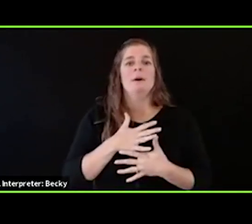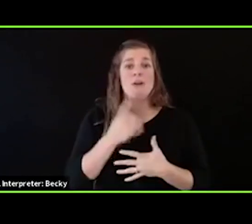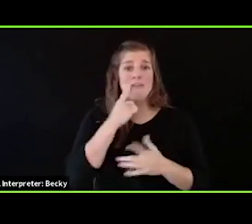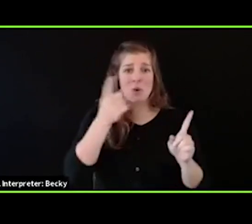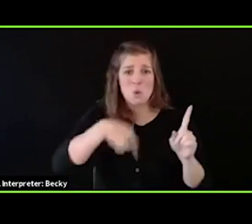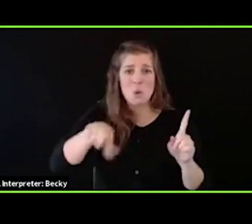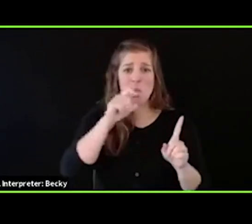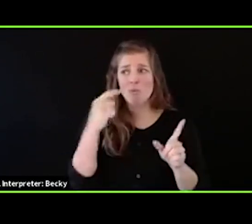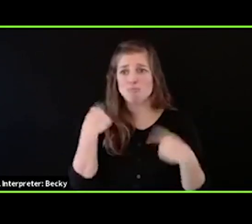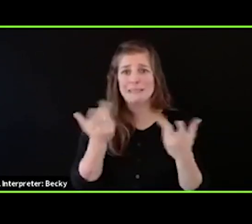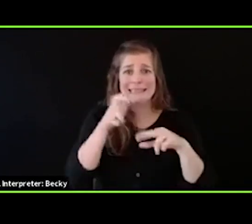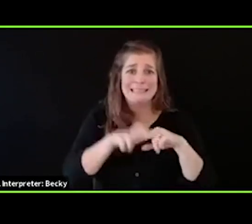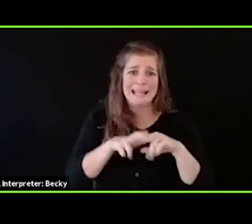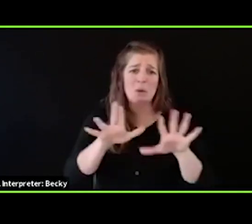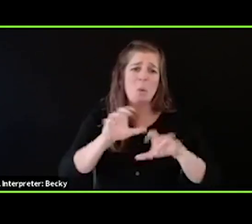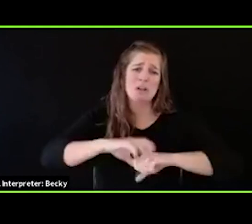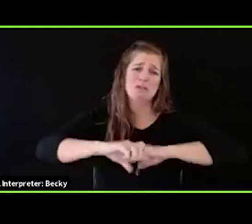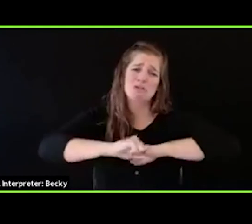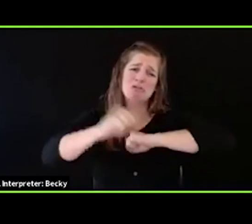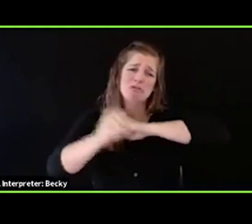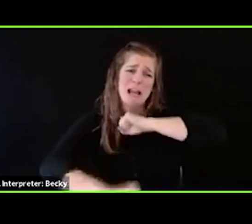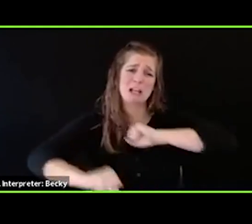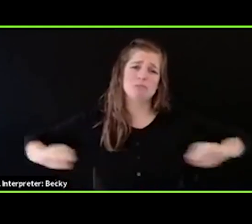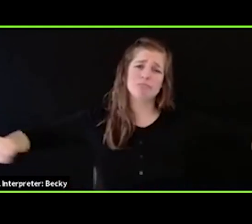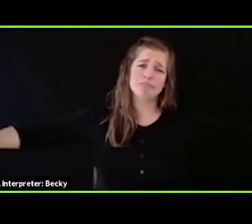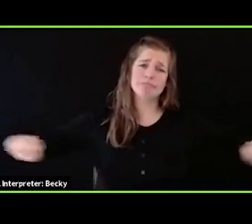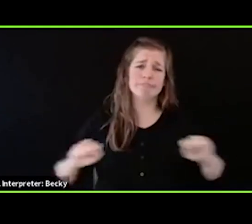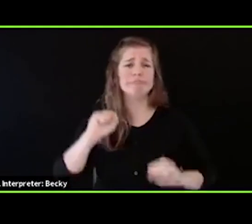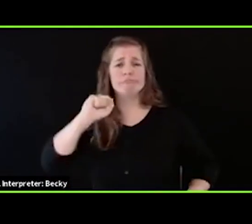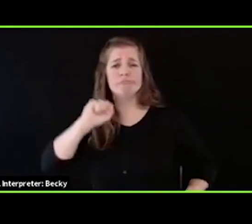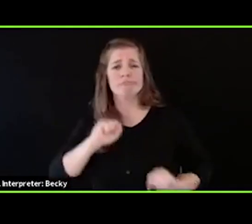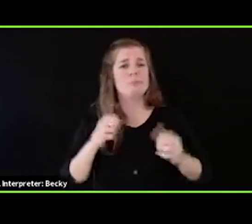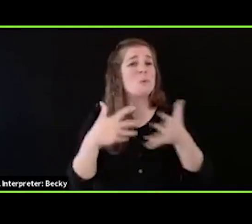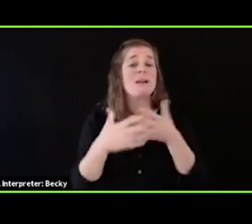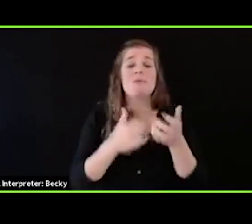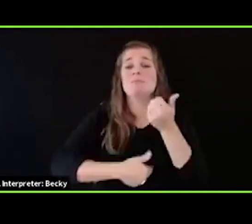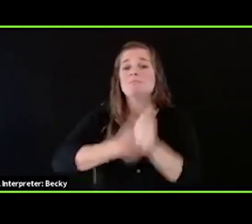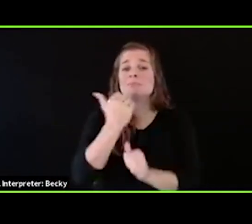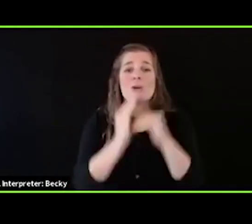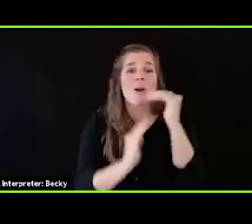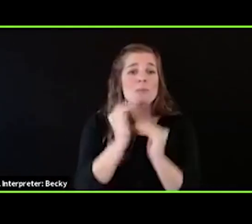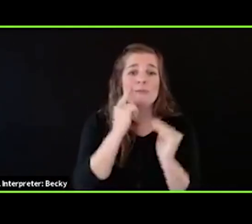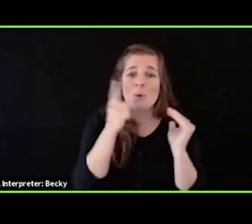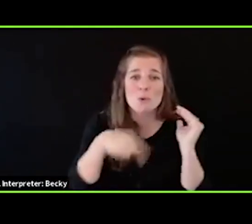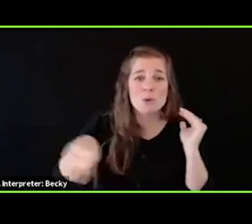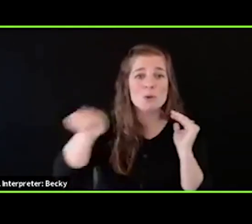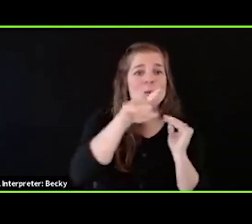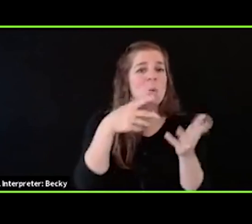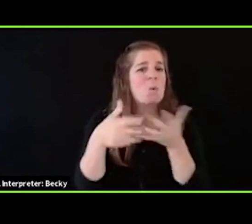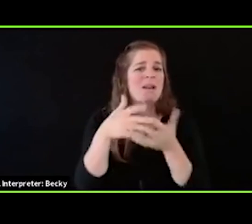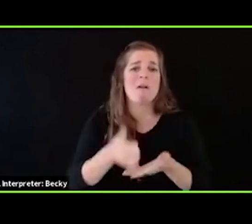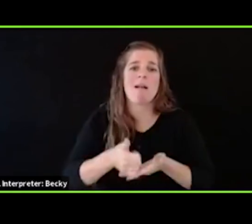period of time to stretch in whatever way is most comfortable for you, that is kind to your body